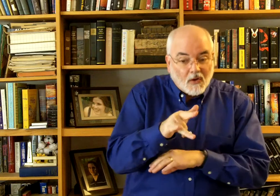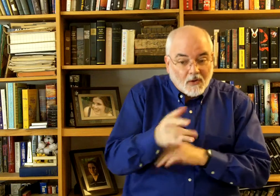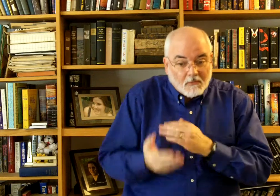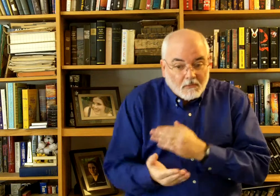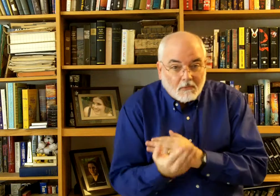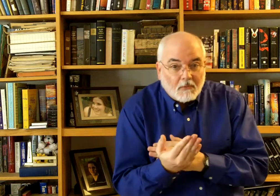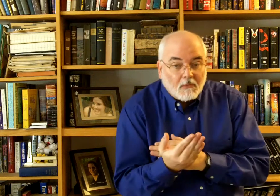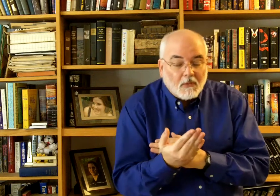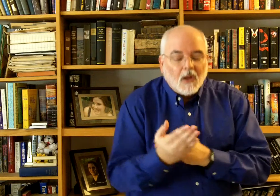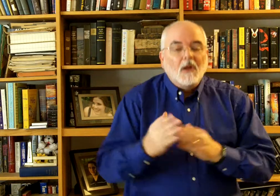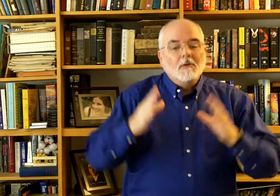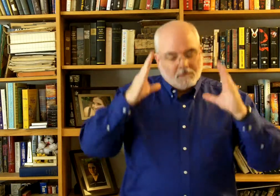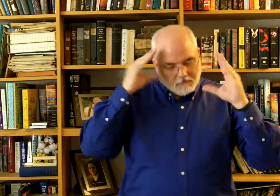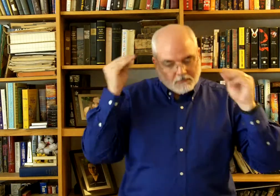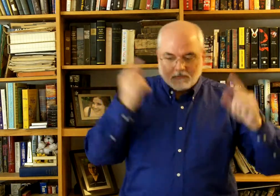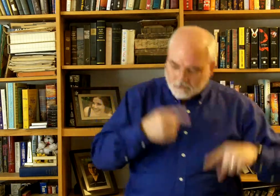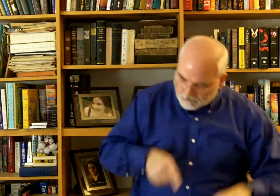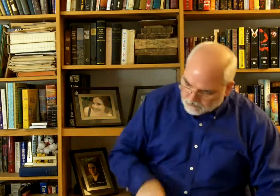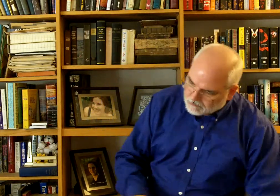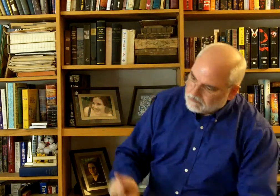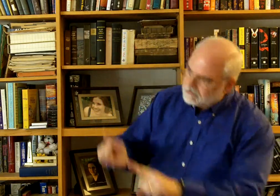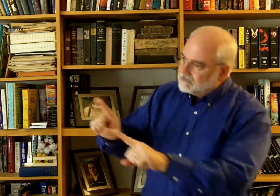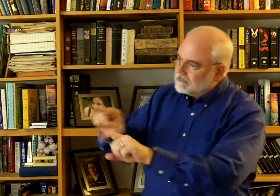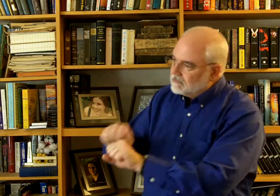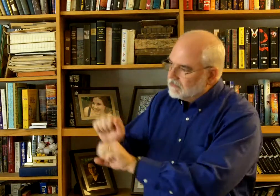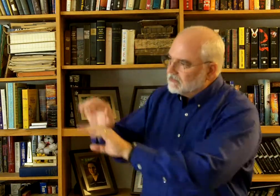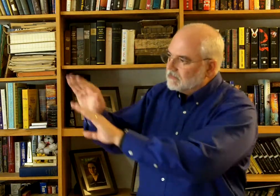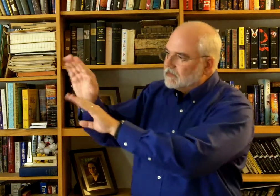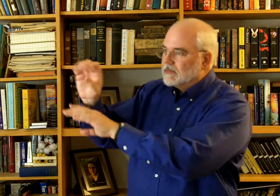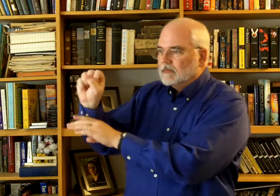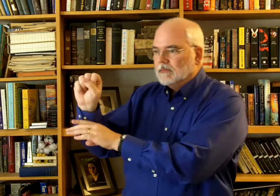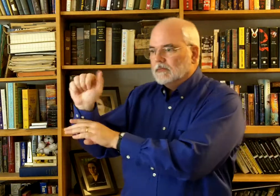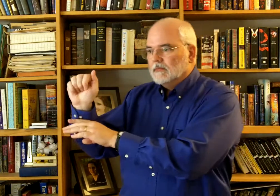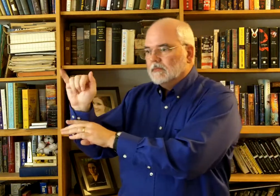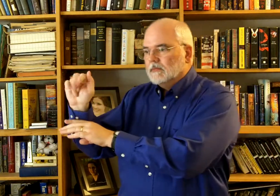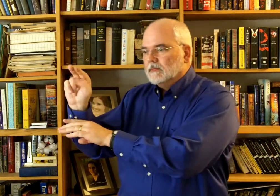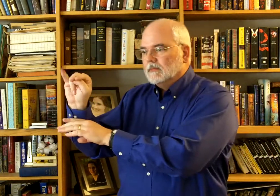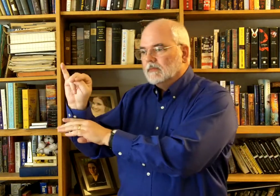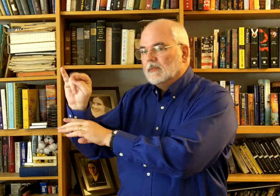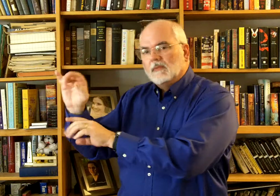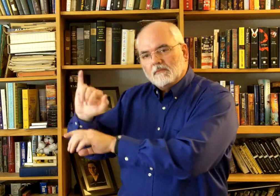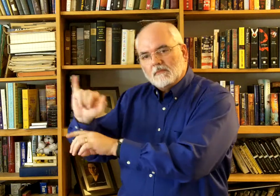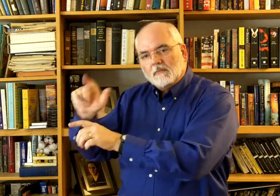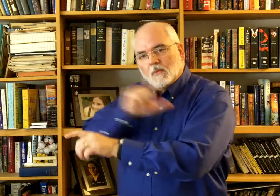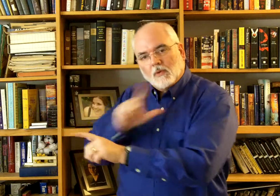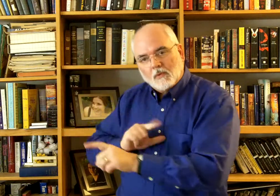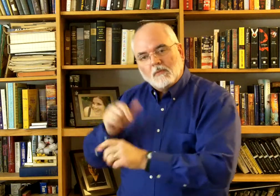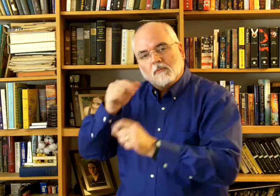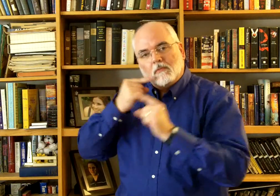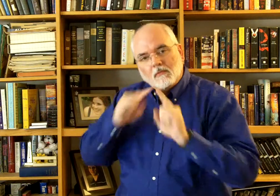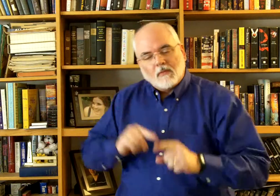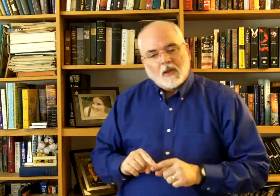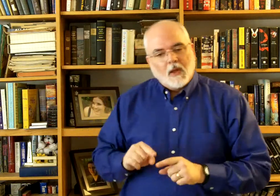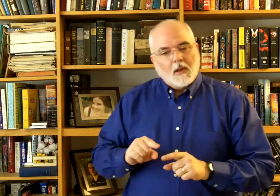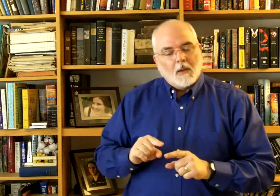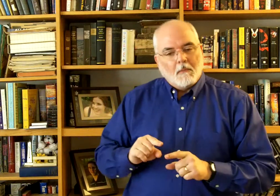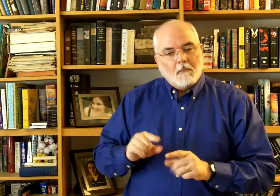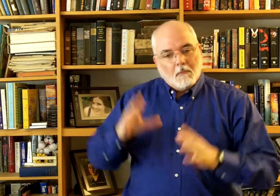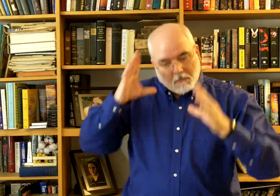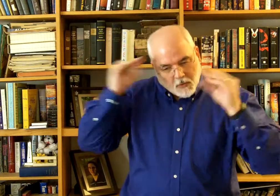Moses went up Mount Sinai, just as the Lord had commanded. Moses carried the two stone